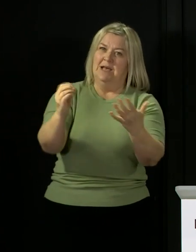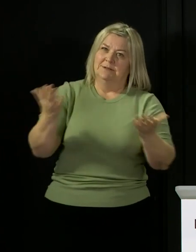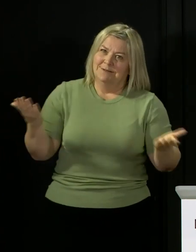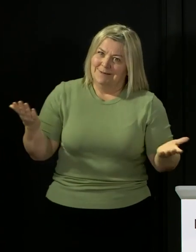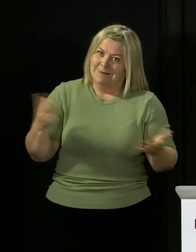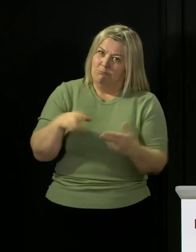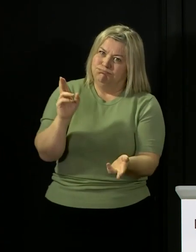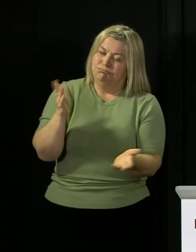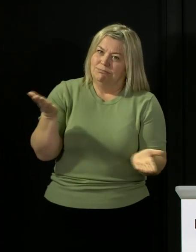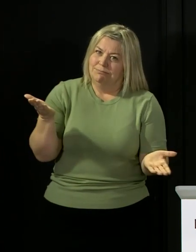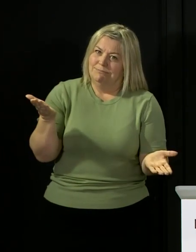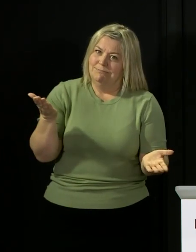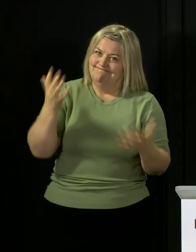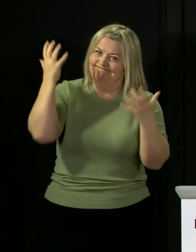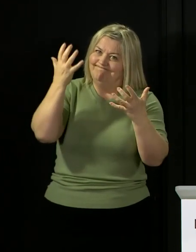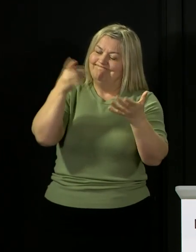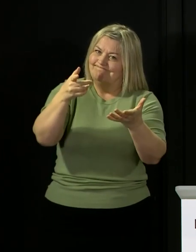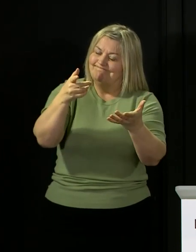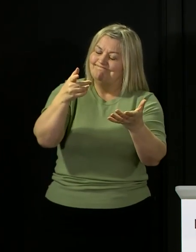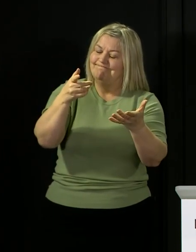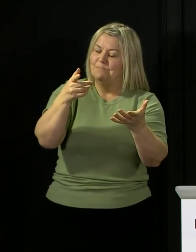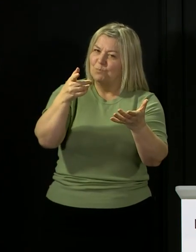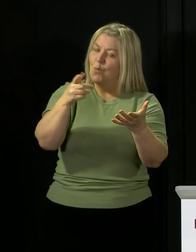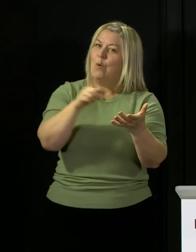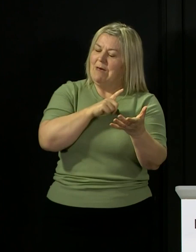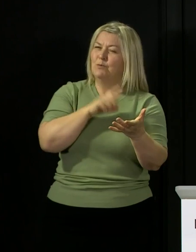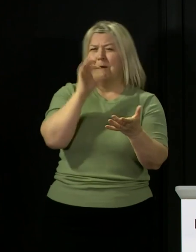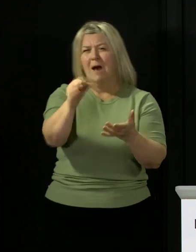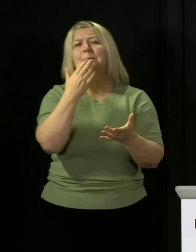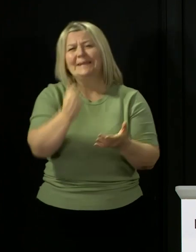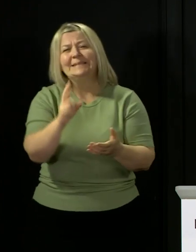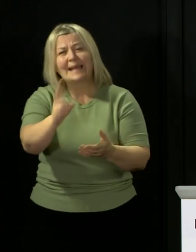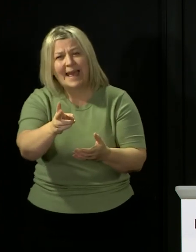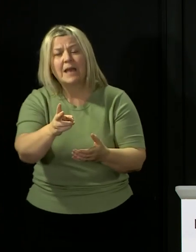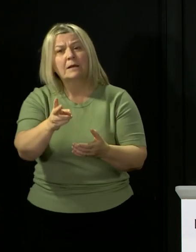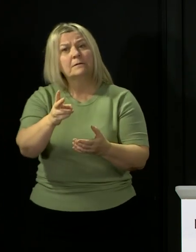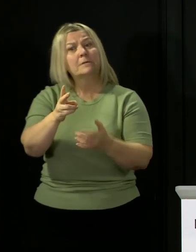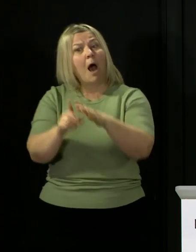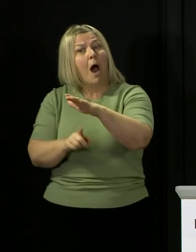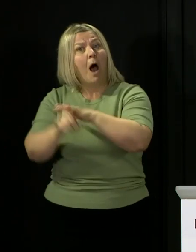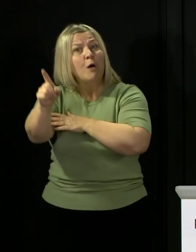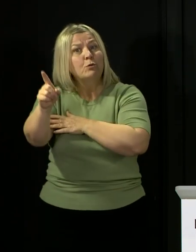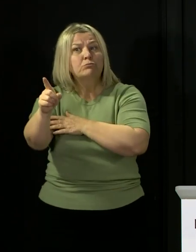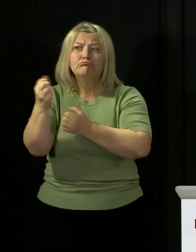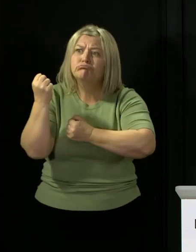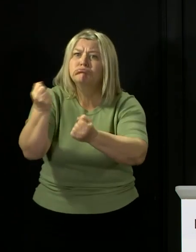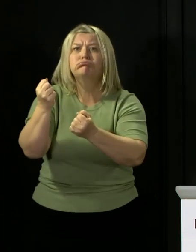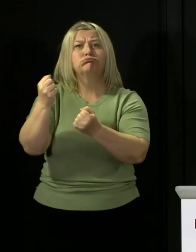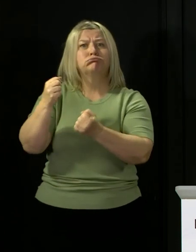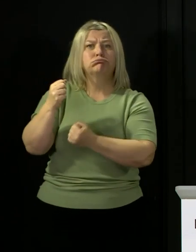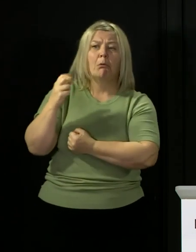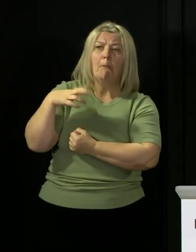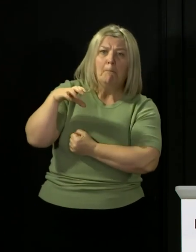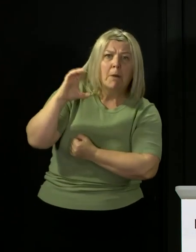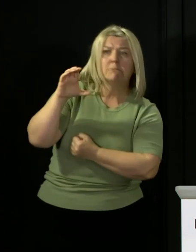of you to do today, and you know the reasons I'm asking you to do this, is think about whether or not it is the case that right now you are a little bit